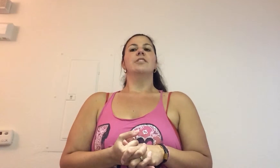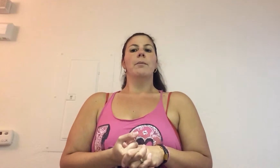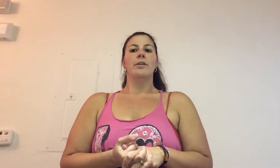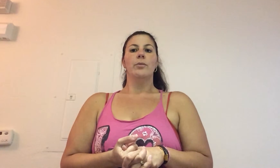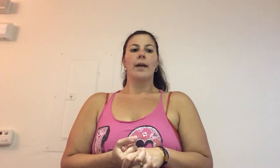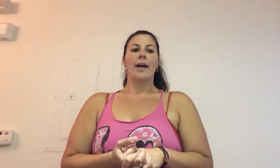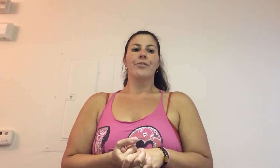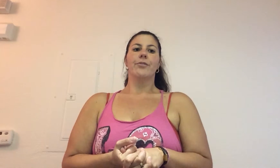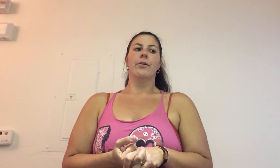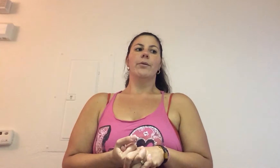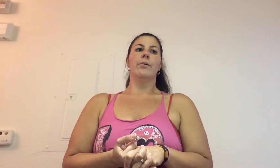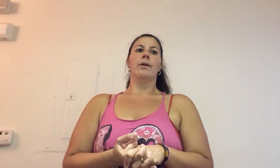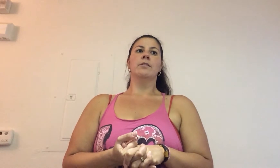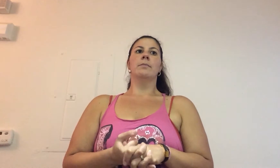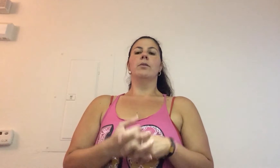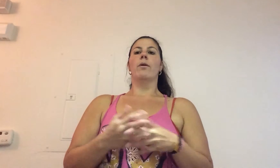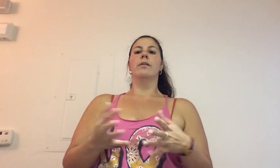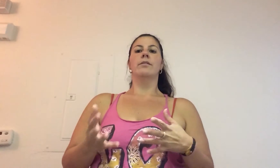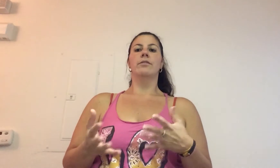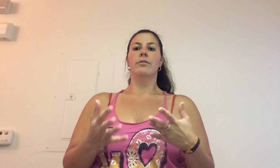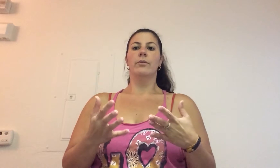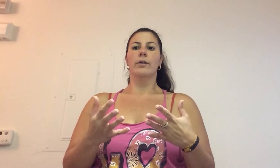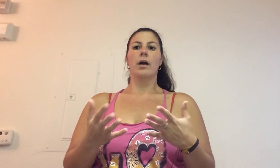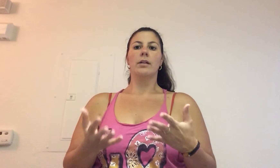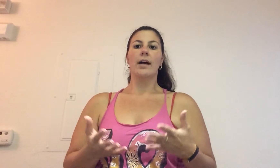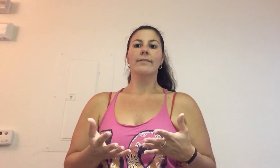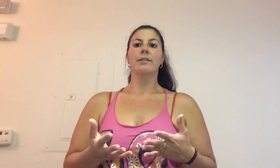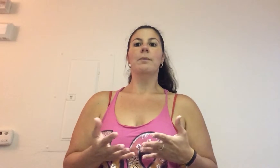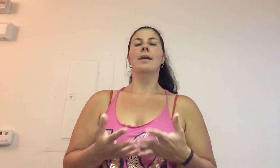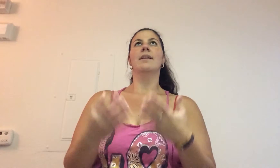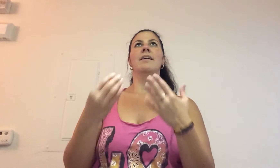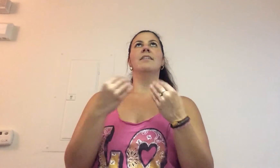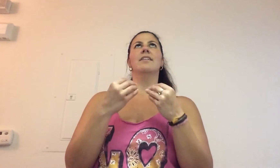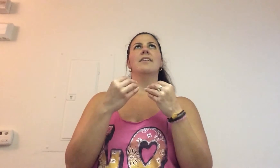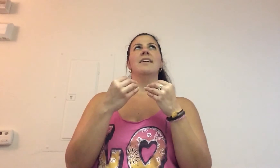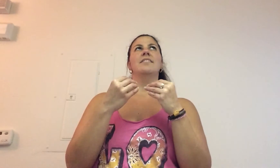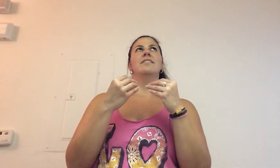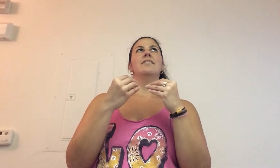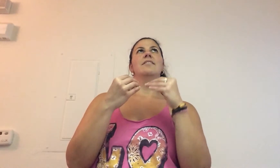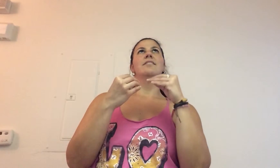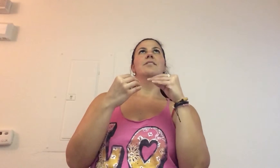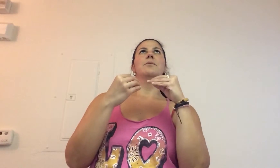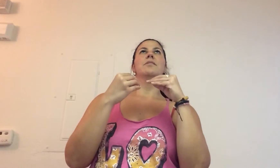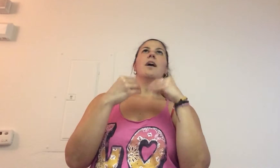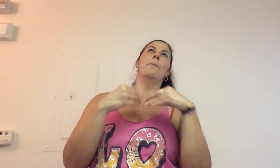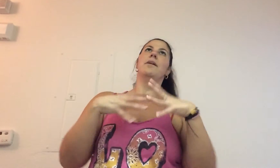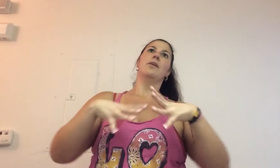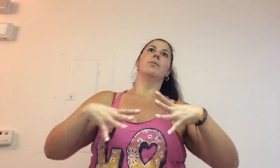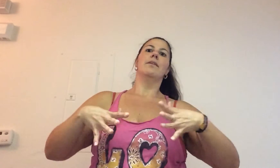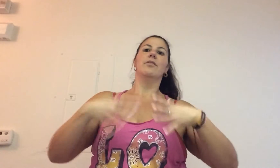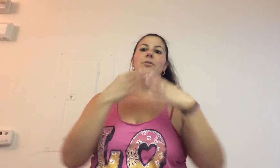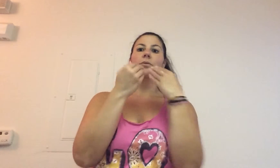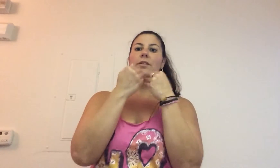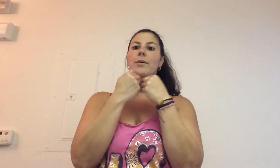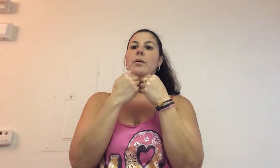sent me to a gastro, who ultimately wanted to do a colonoscopy and an endoscopy or whatever through the throat.